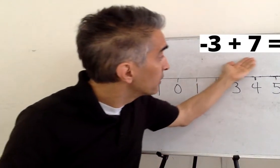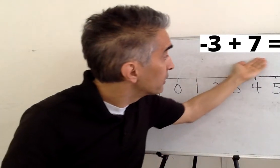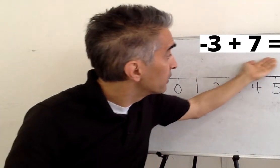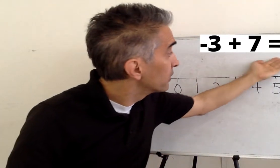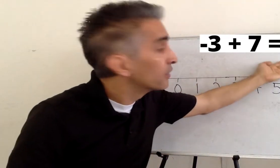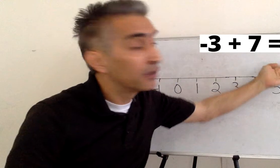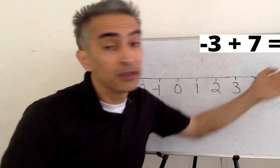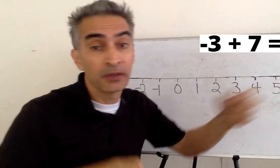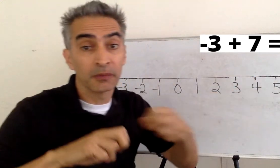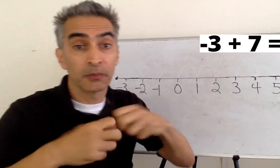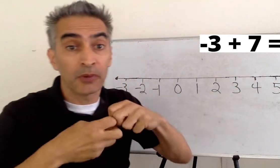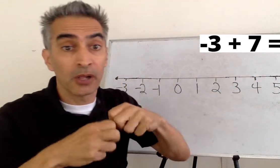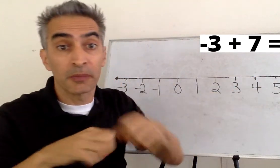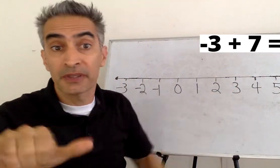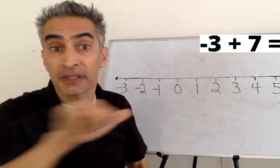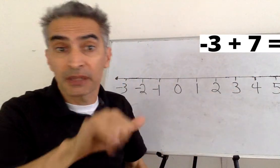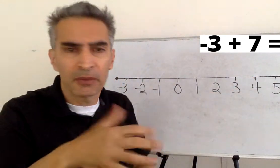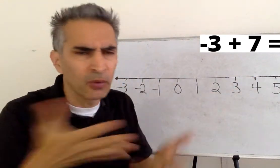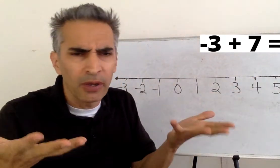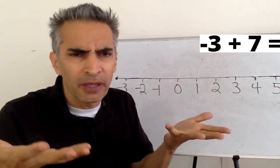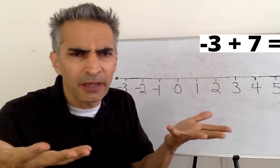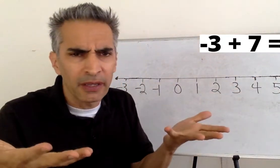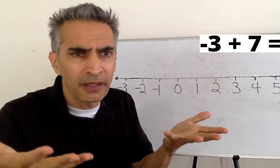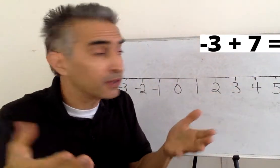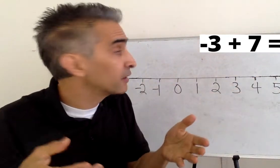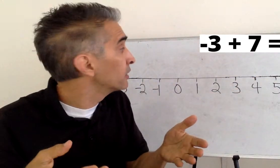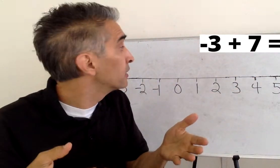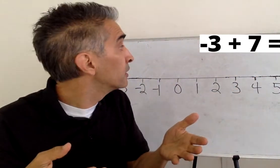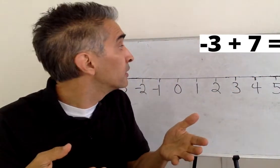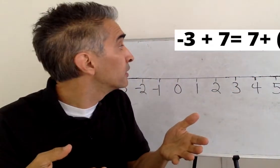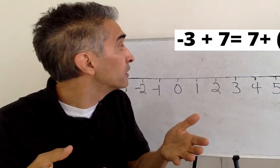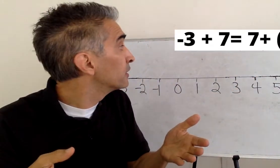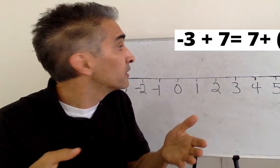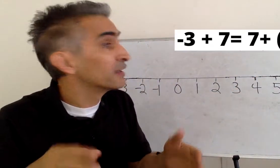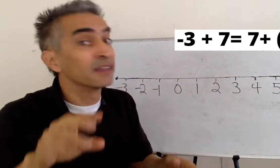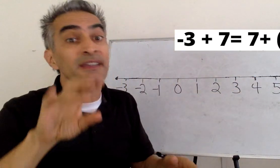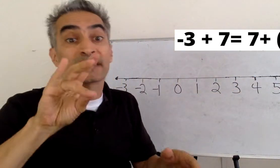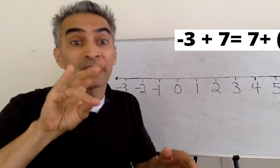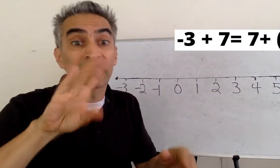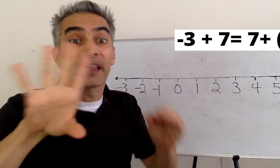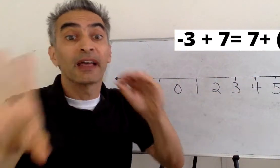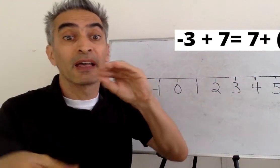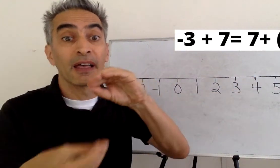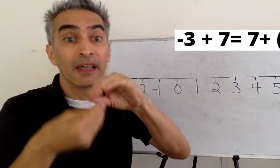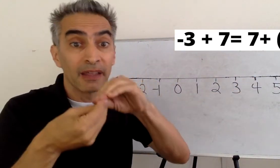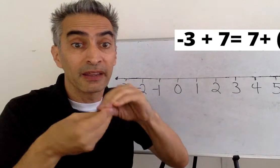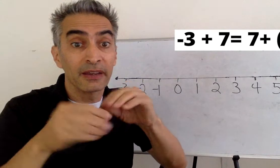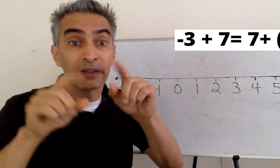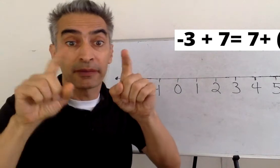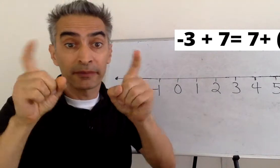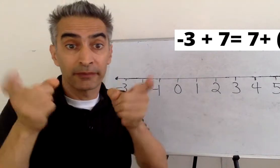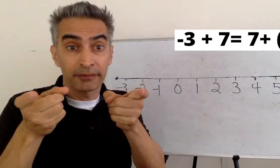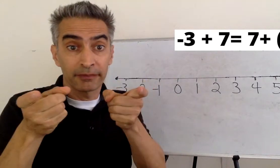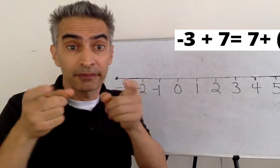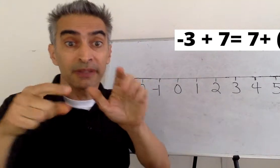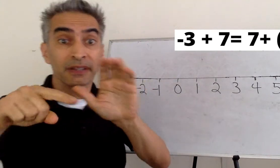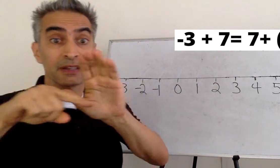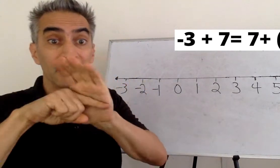Notice that this problem is the same as 7 added to negative 3.